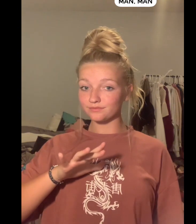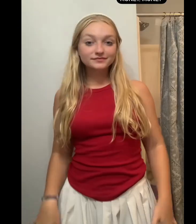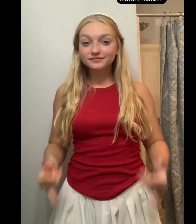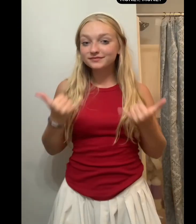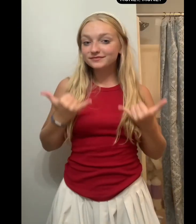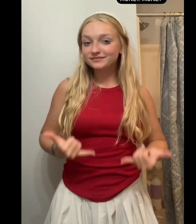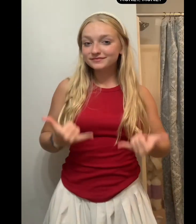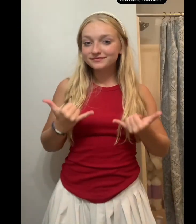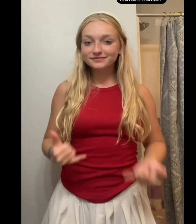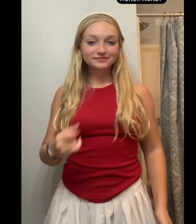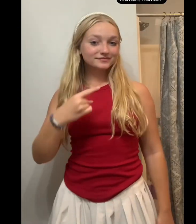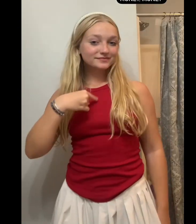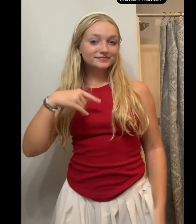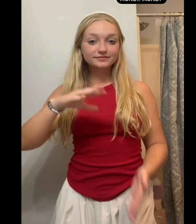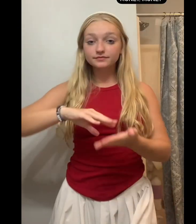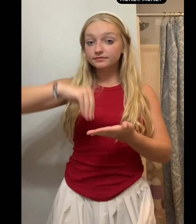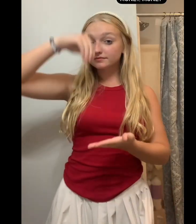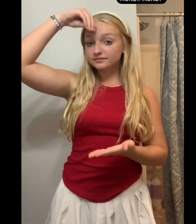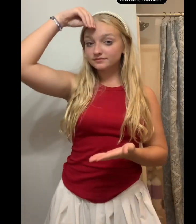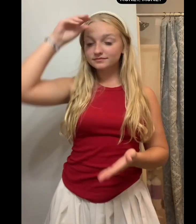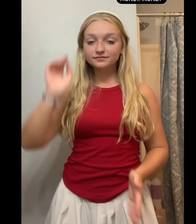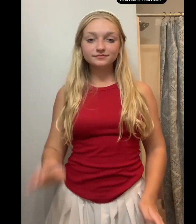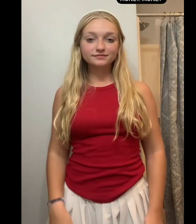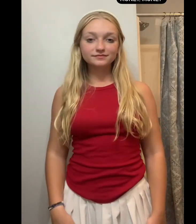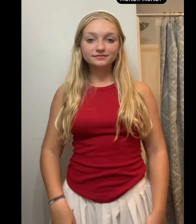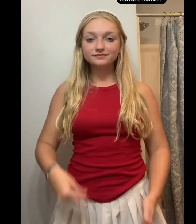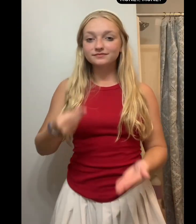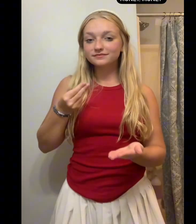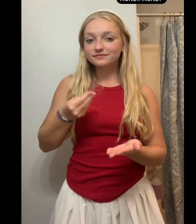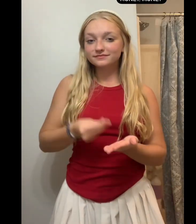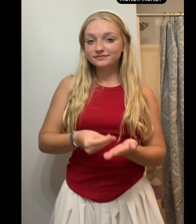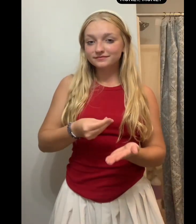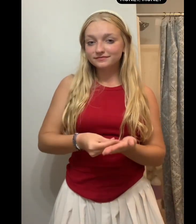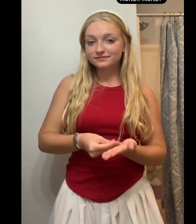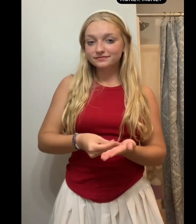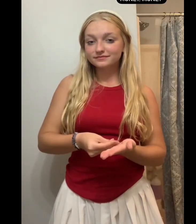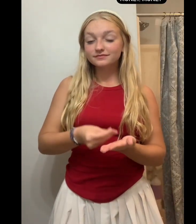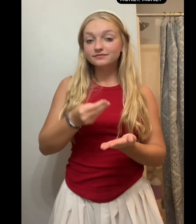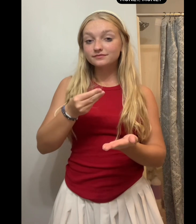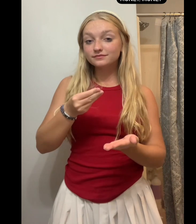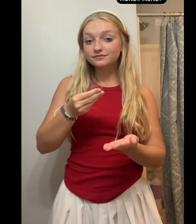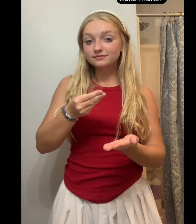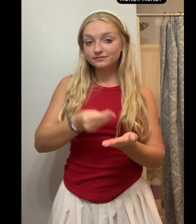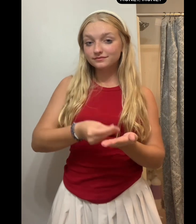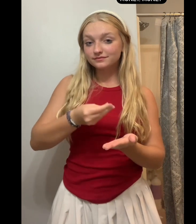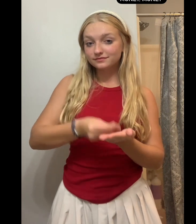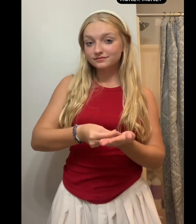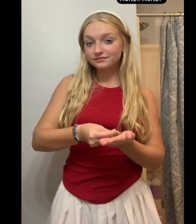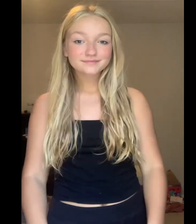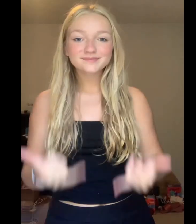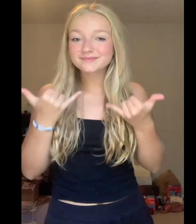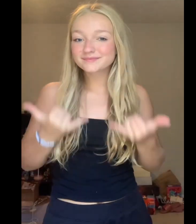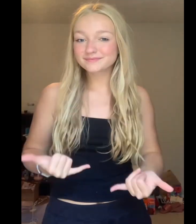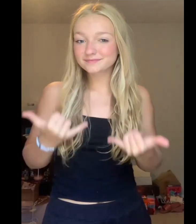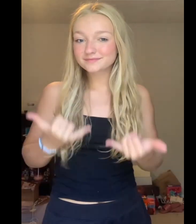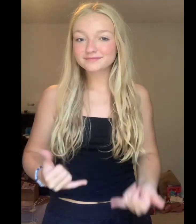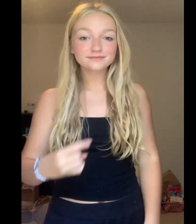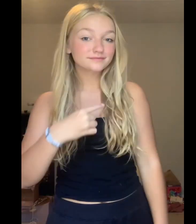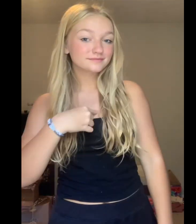Today I learned money, money. Today I